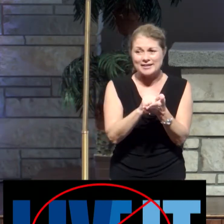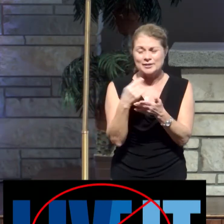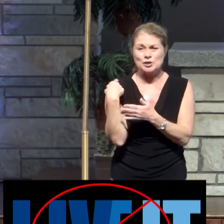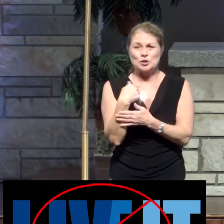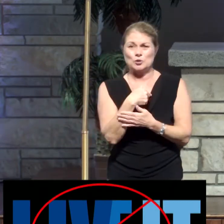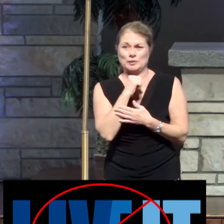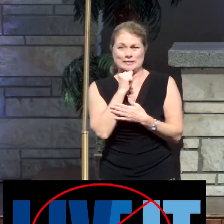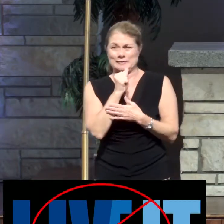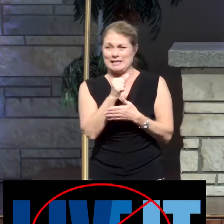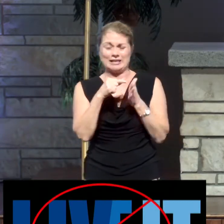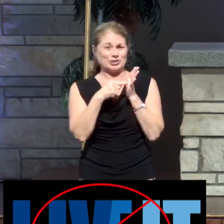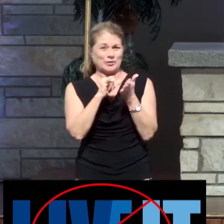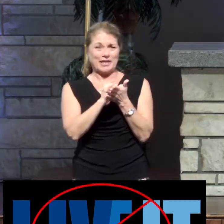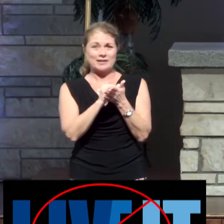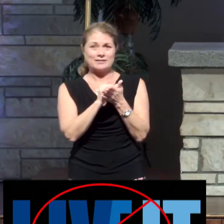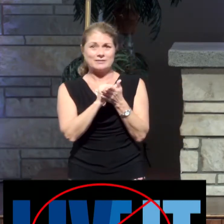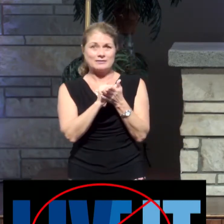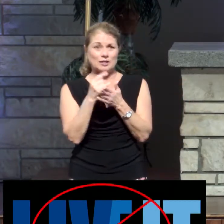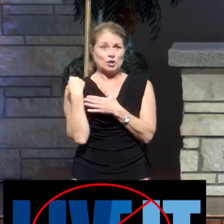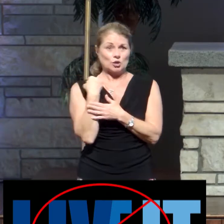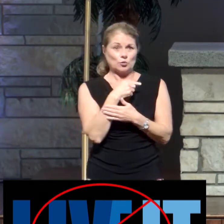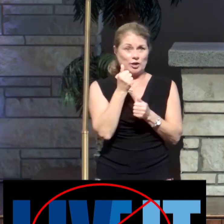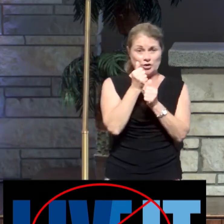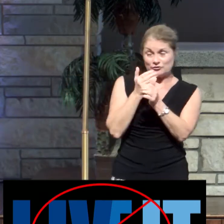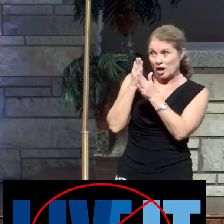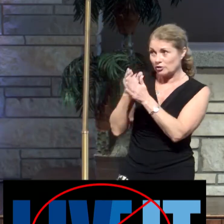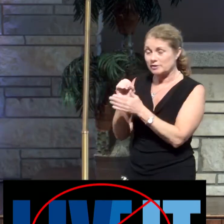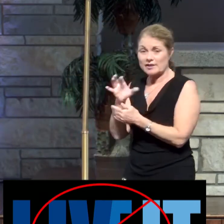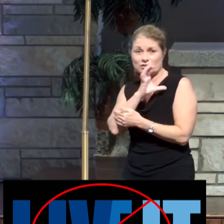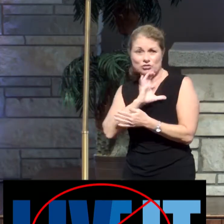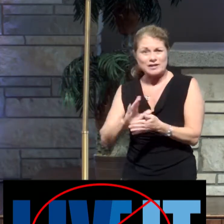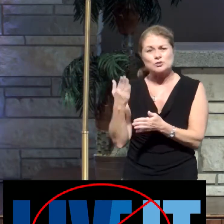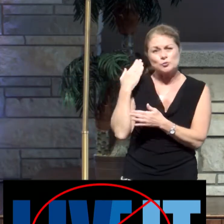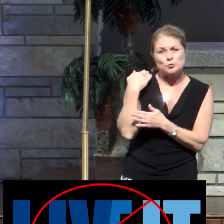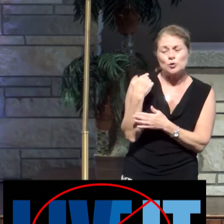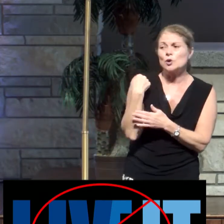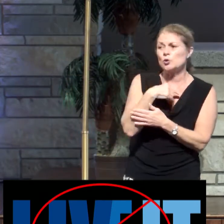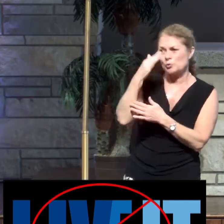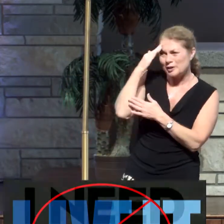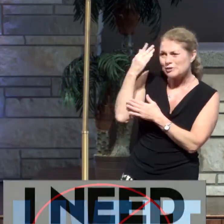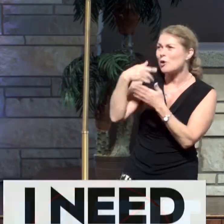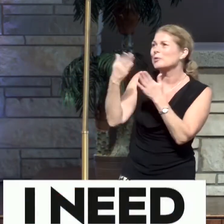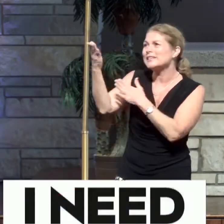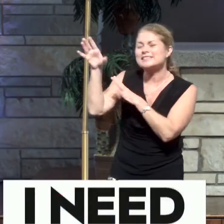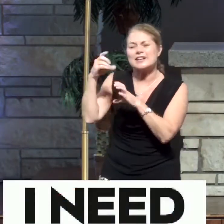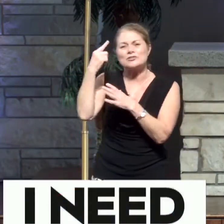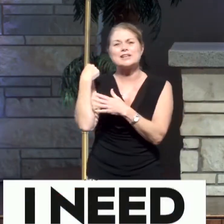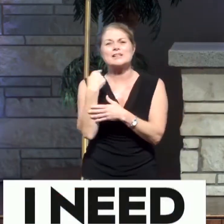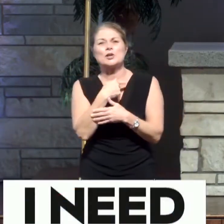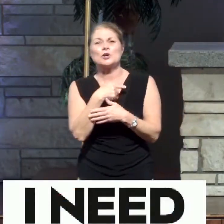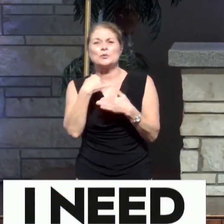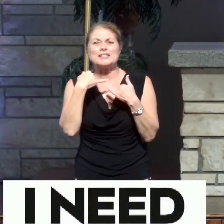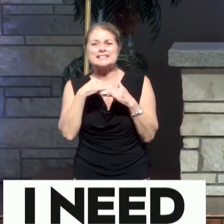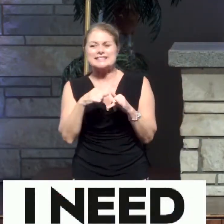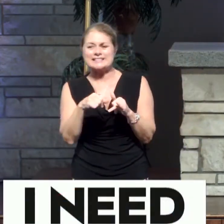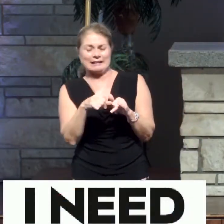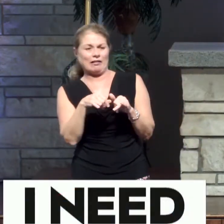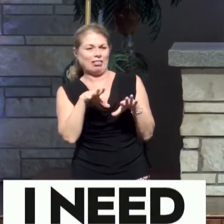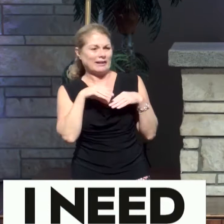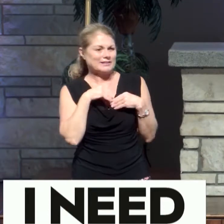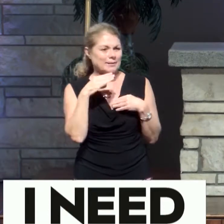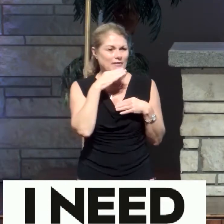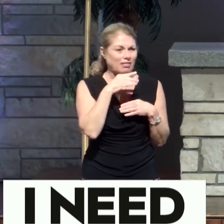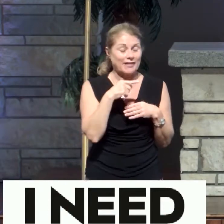not live it. As followers of Christ, who know what he's given and done for us, we don't live it. We still buy into this lie, like, I need